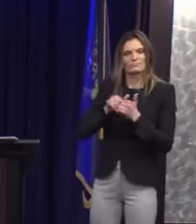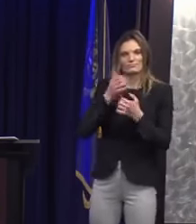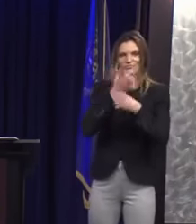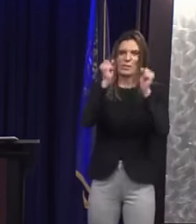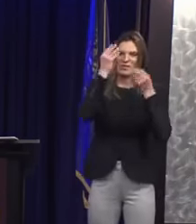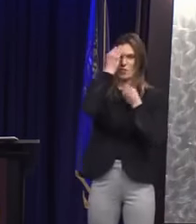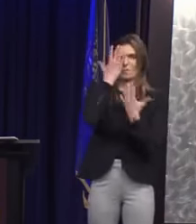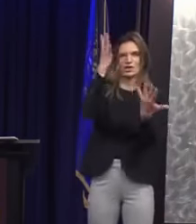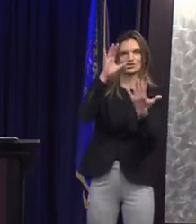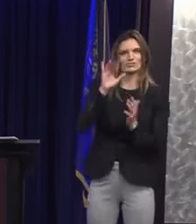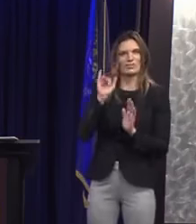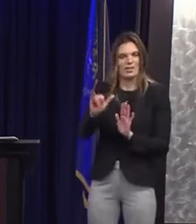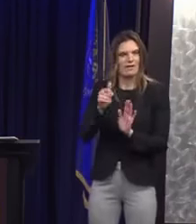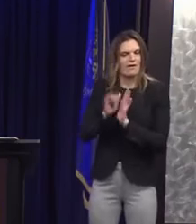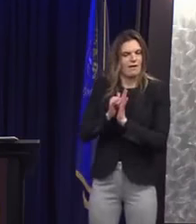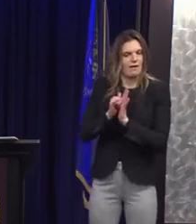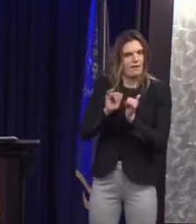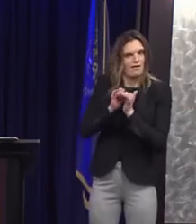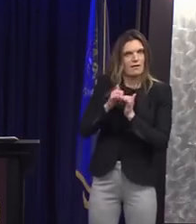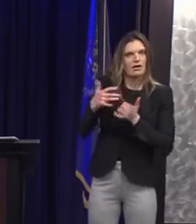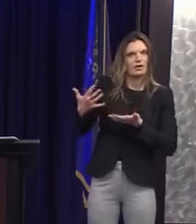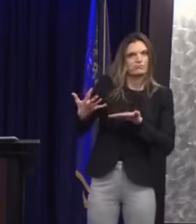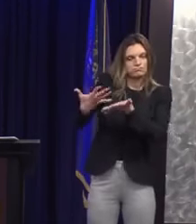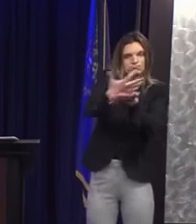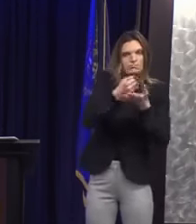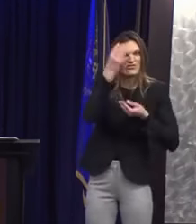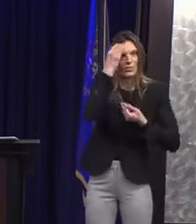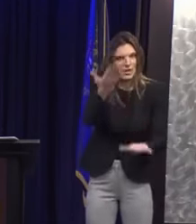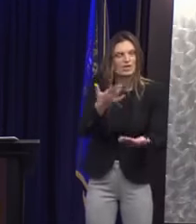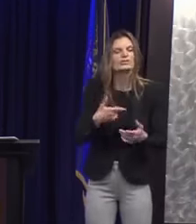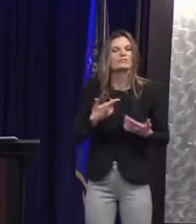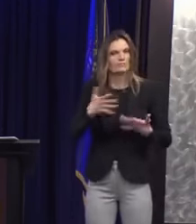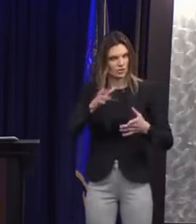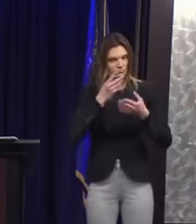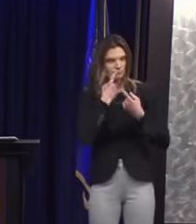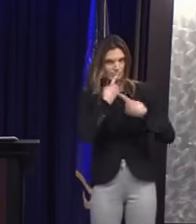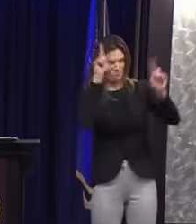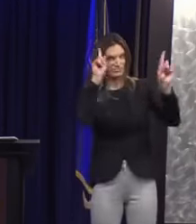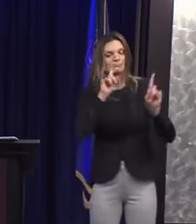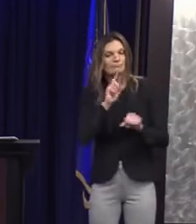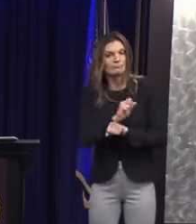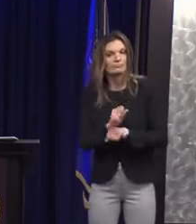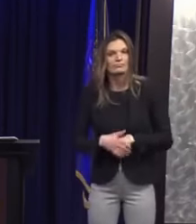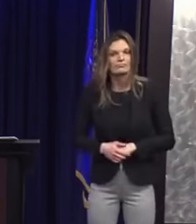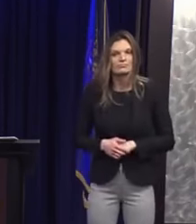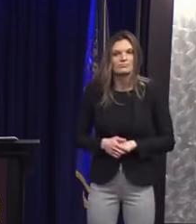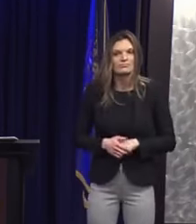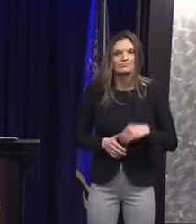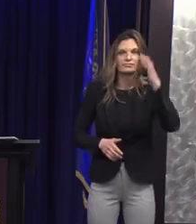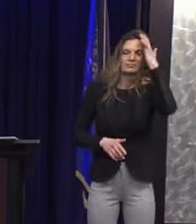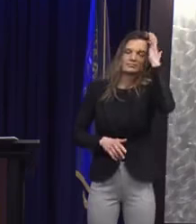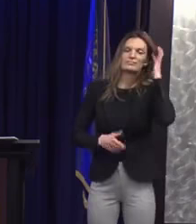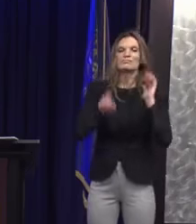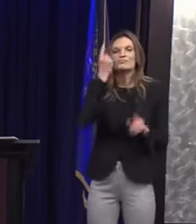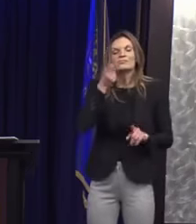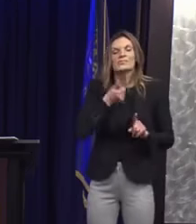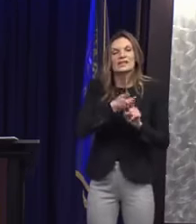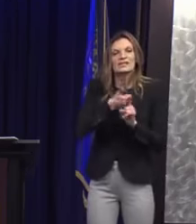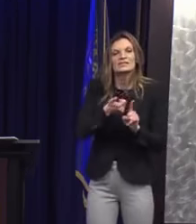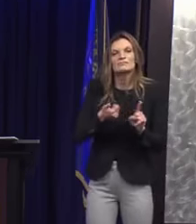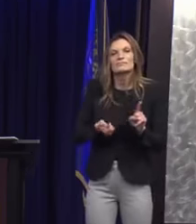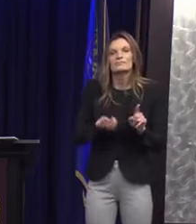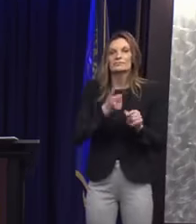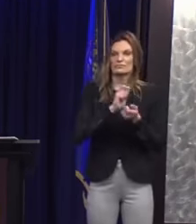The existence of the executive order, or of any policy for that matter, is in and of itself not